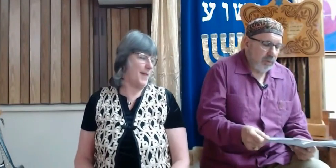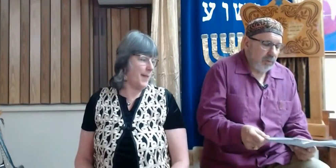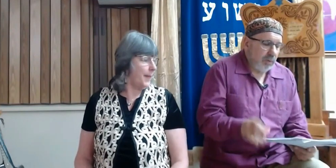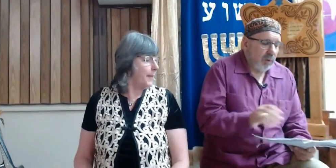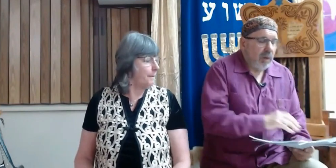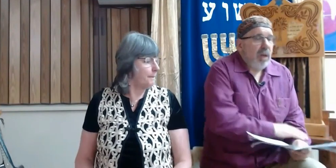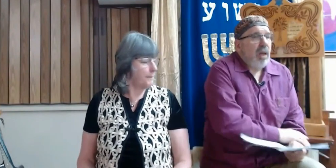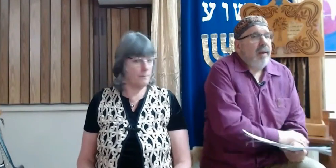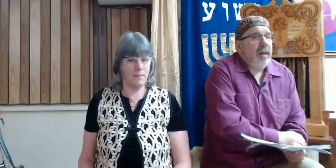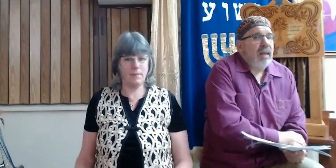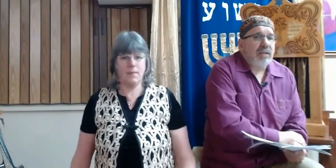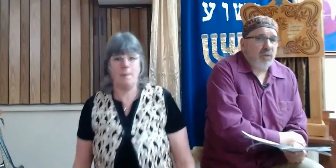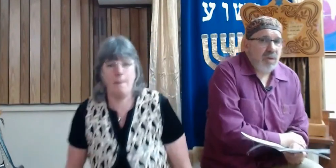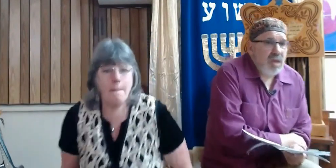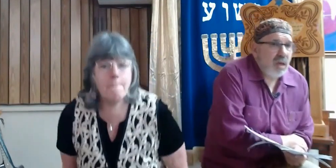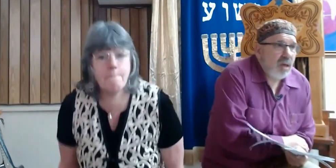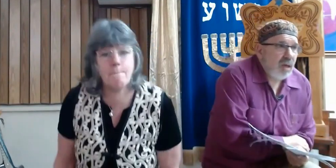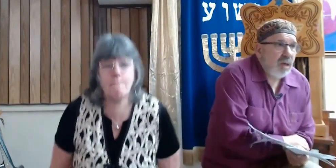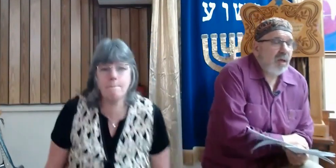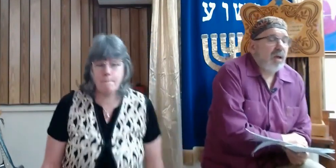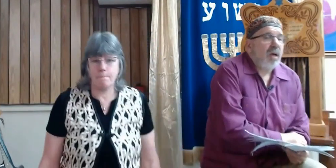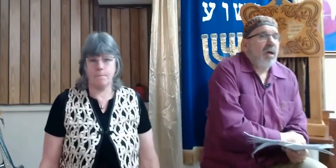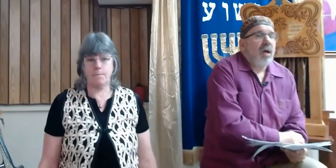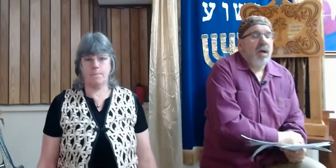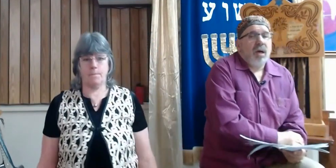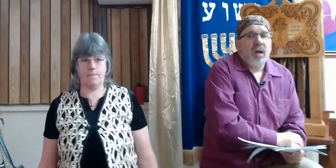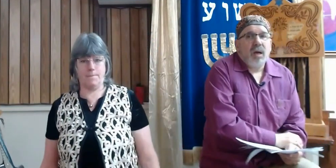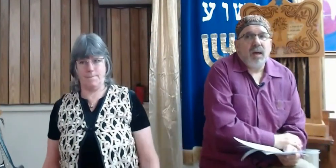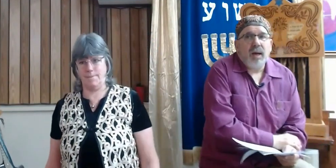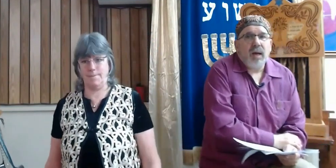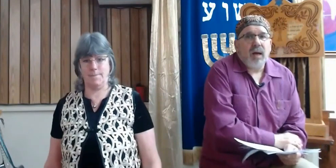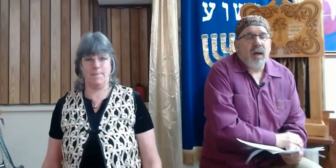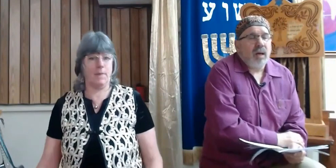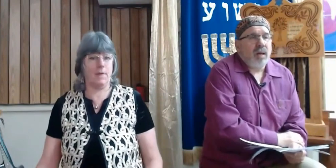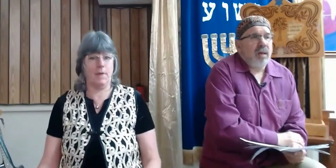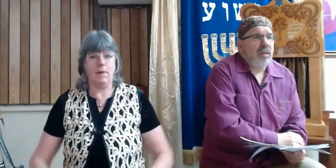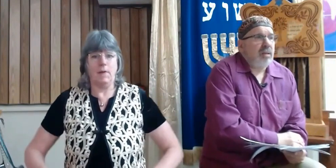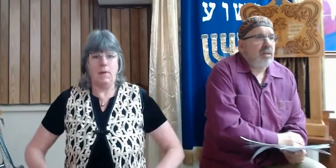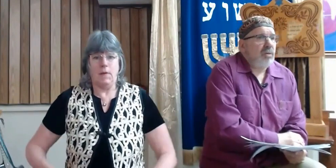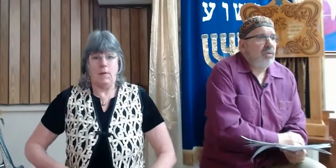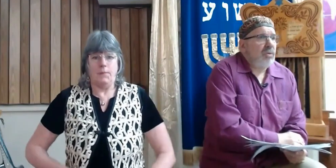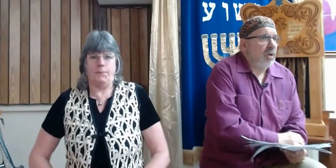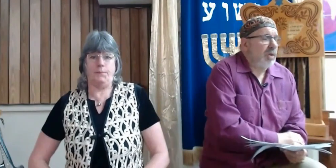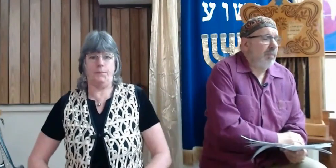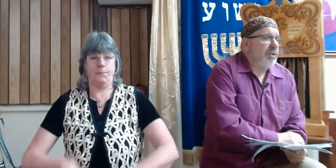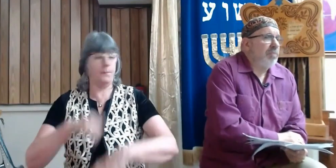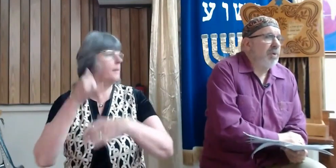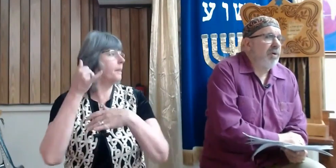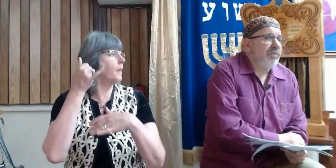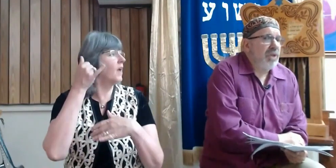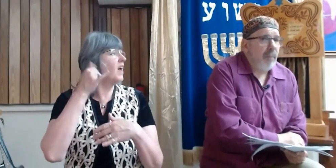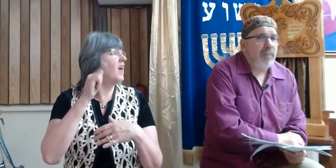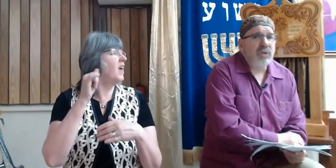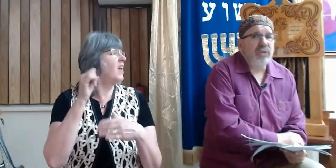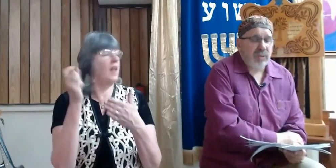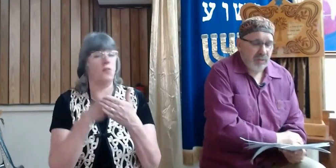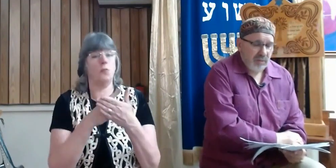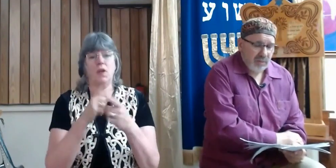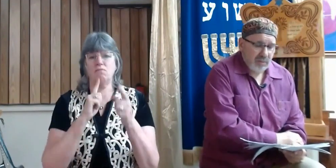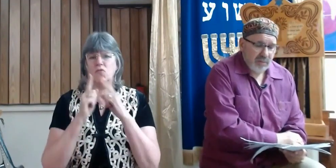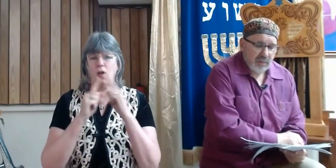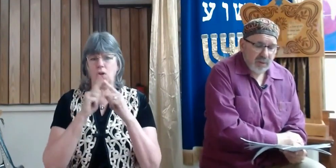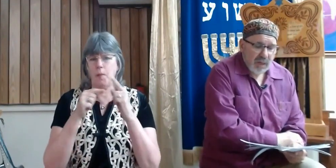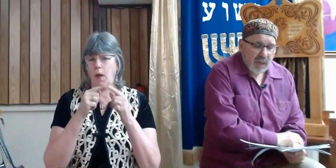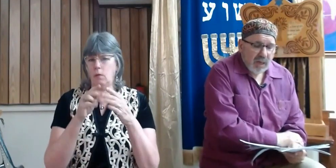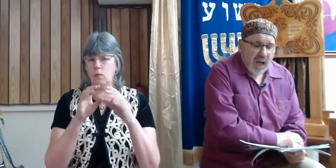So, last week, I talked about the book of Numbers